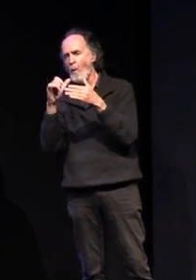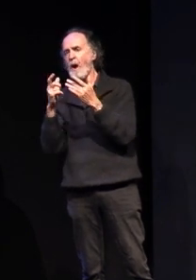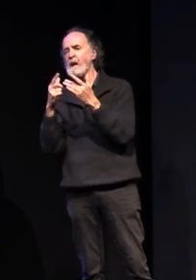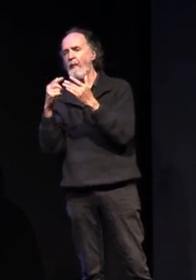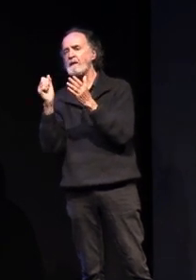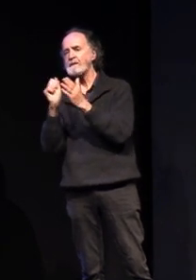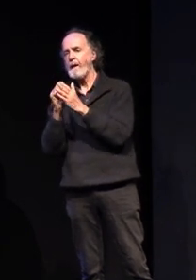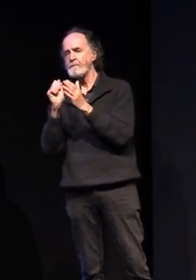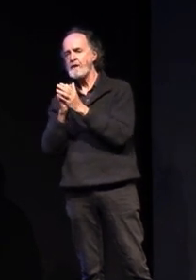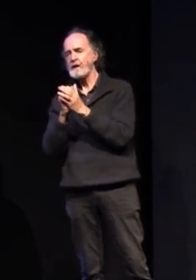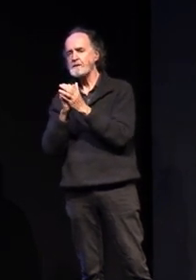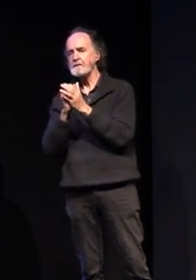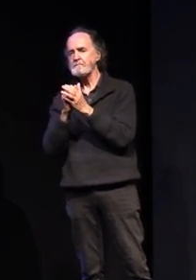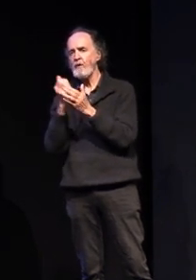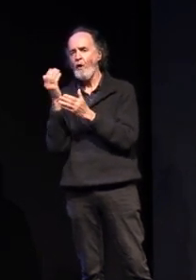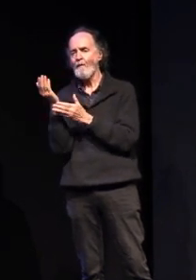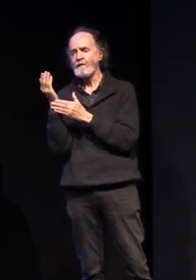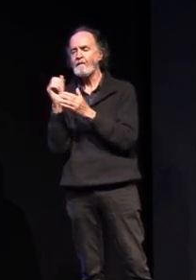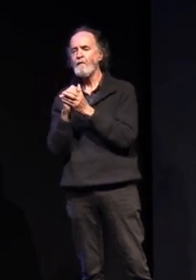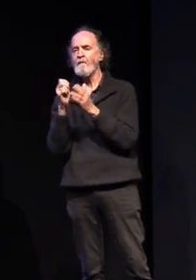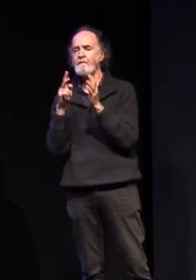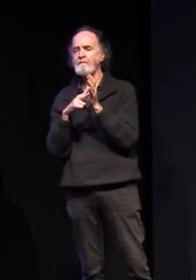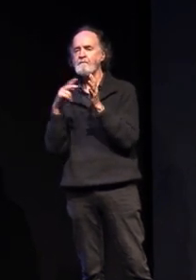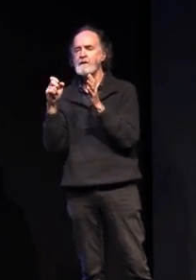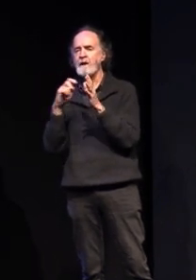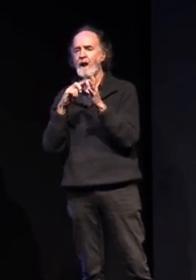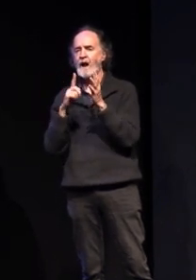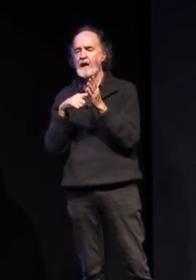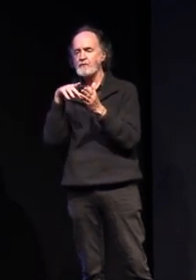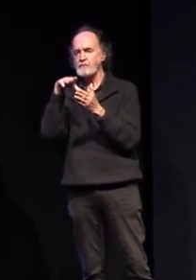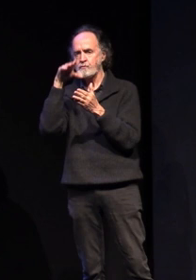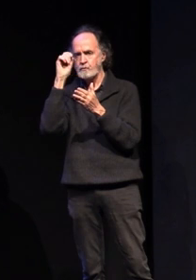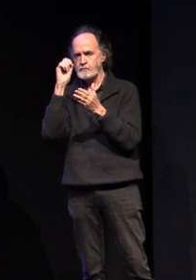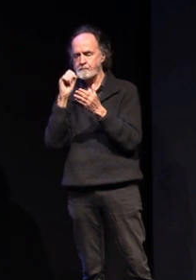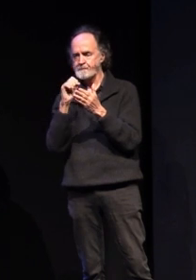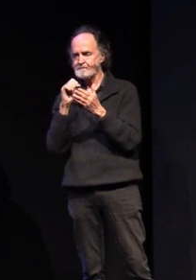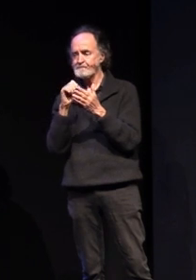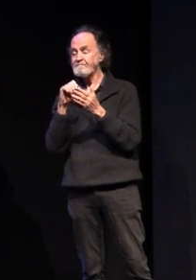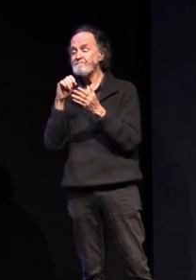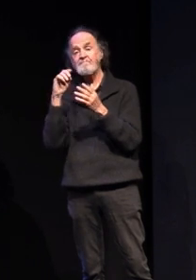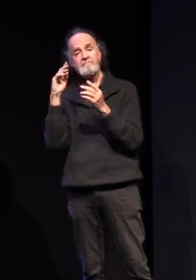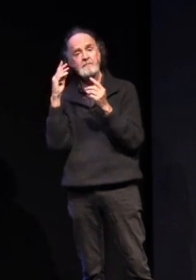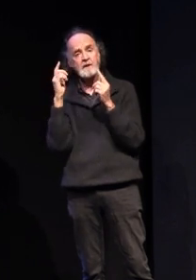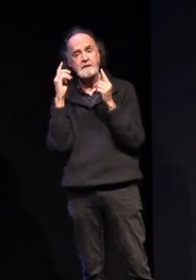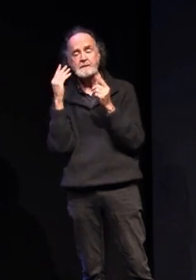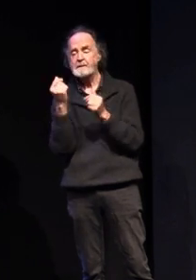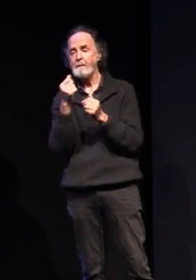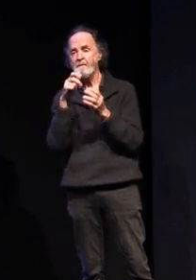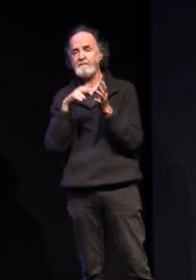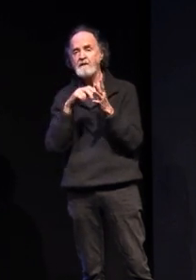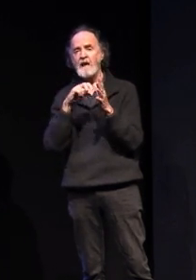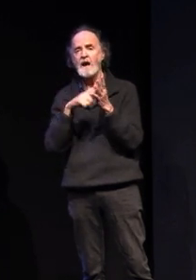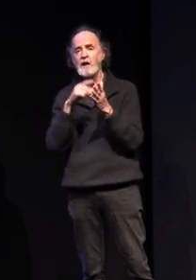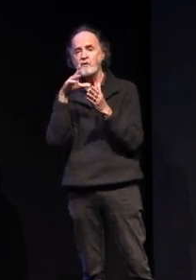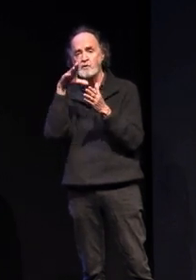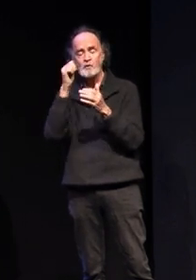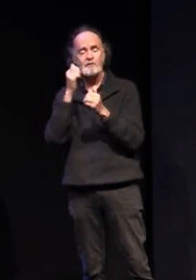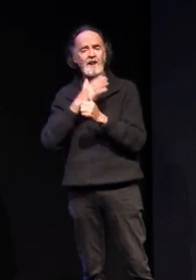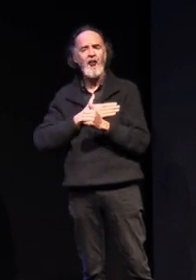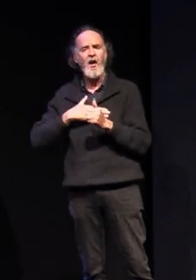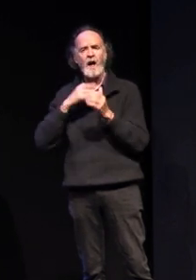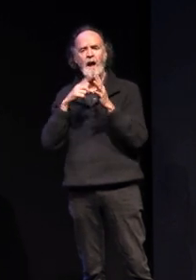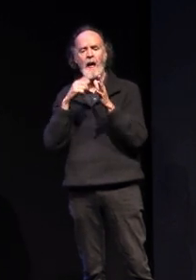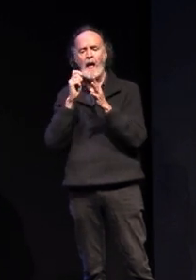offer for our vcal students a number of our vcal students enjoy our applied subjects applied